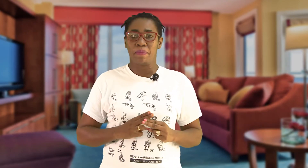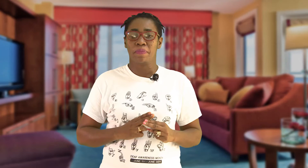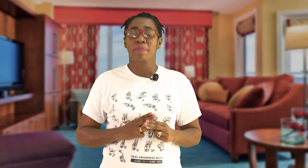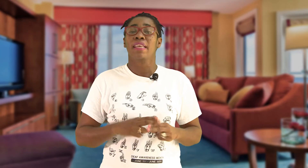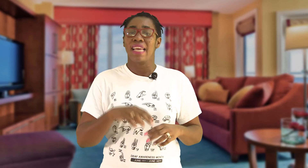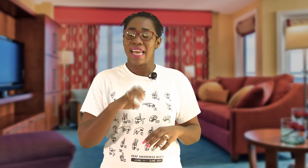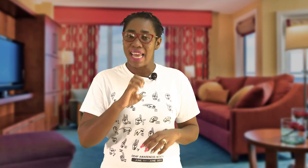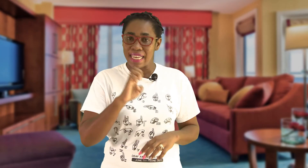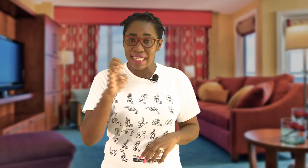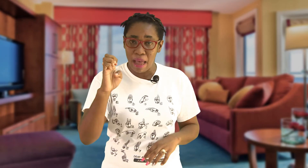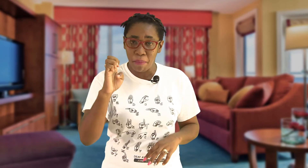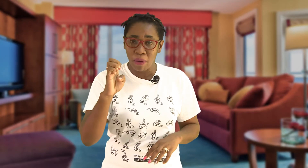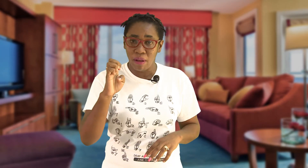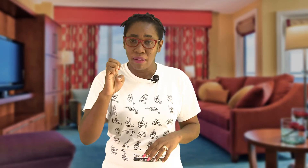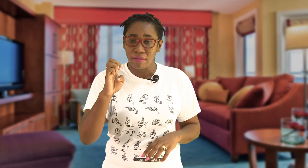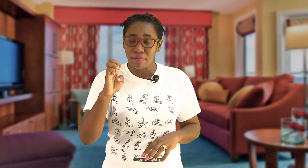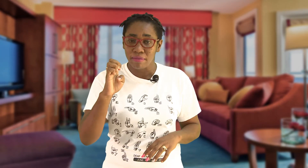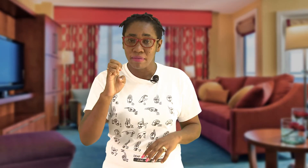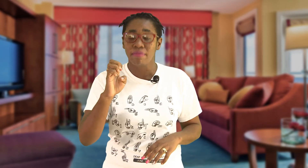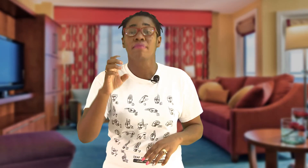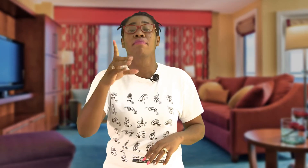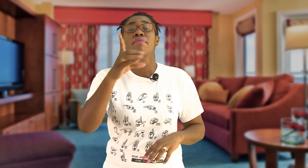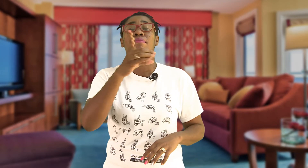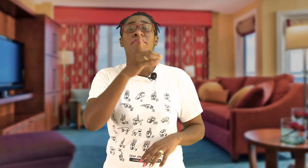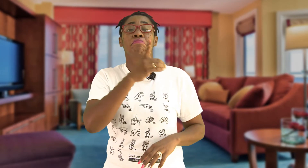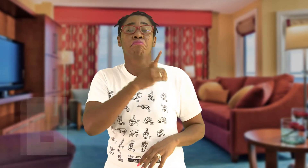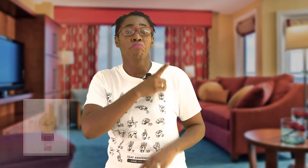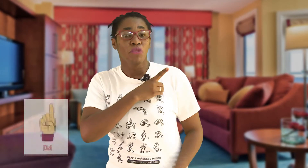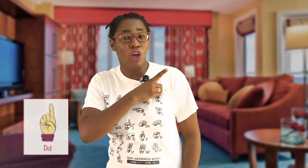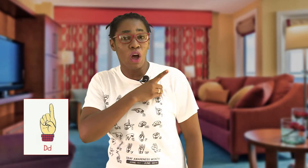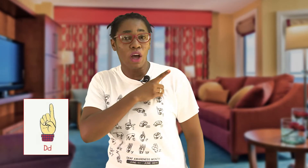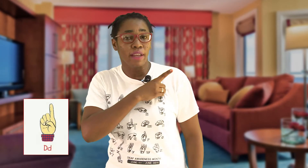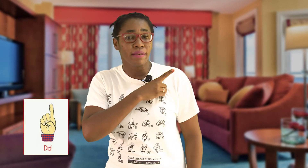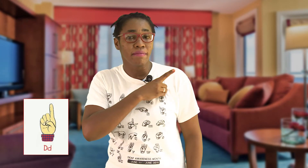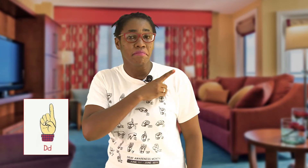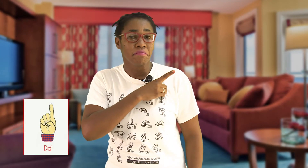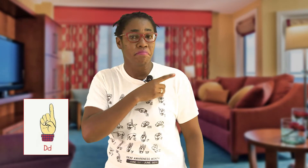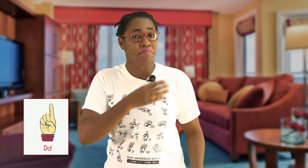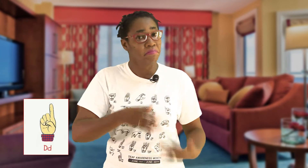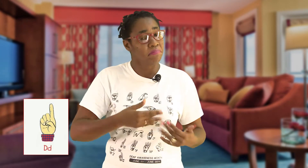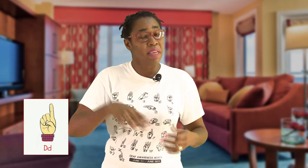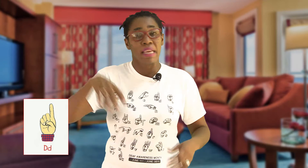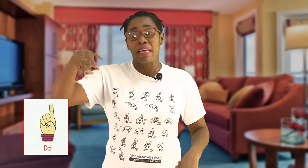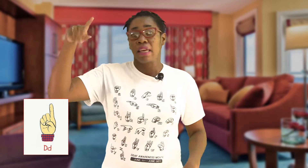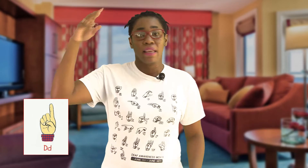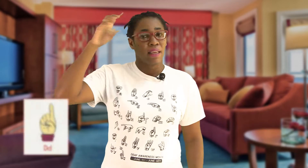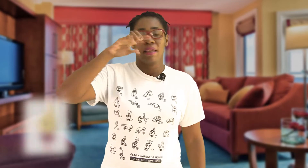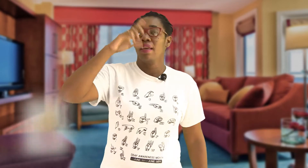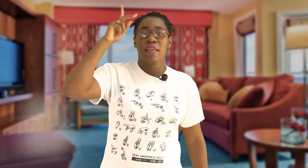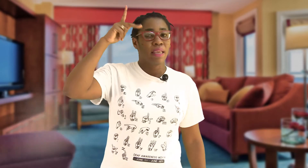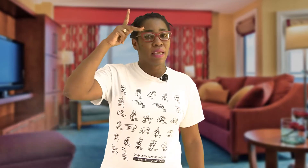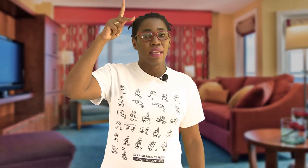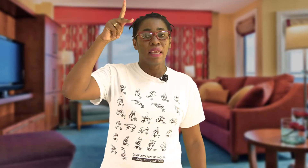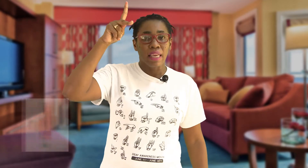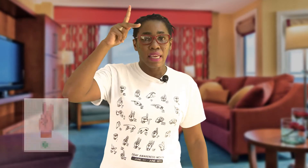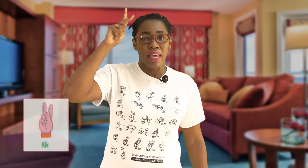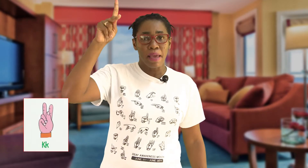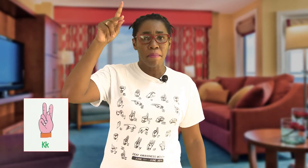example Dawn Kim